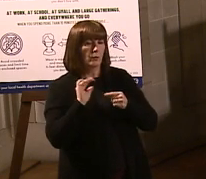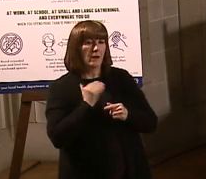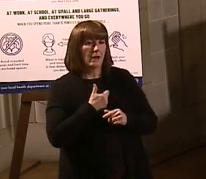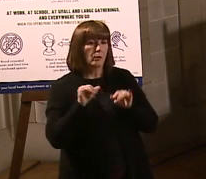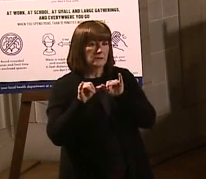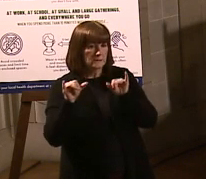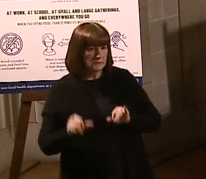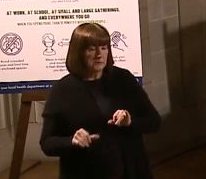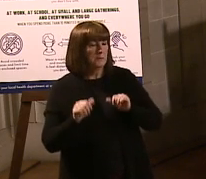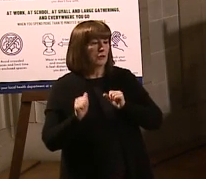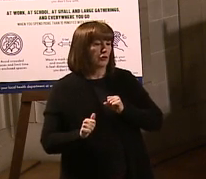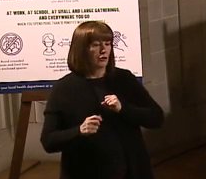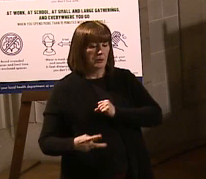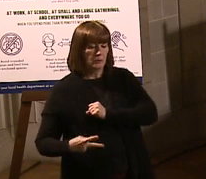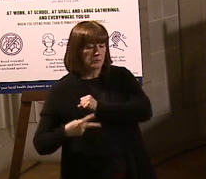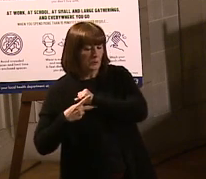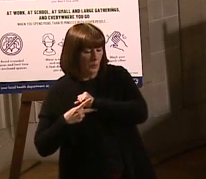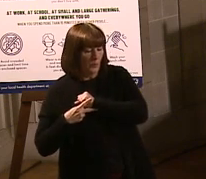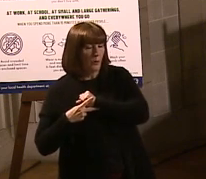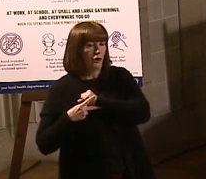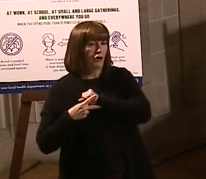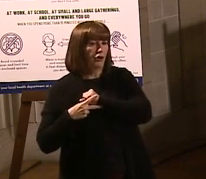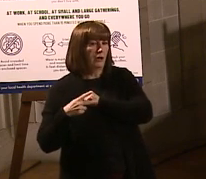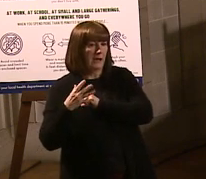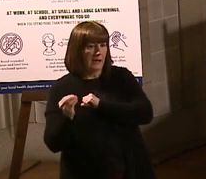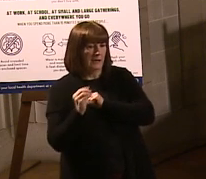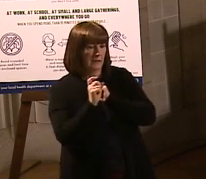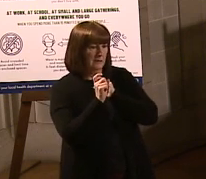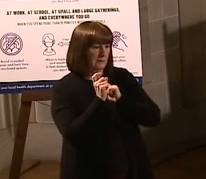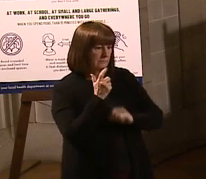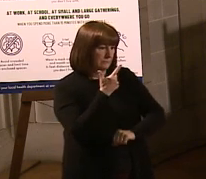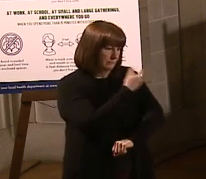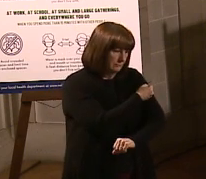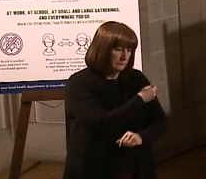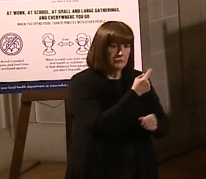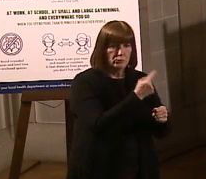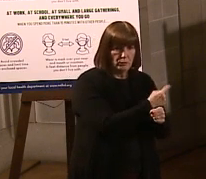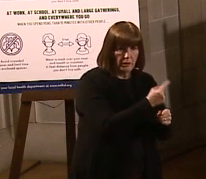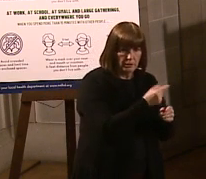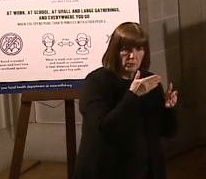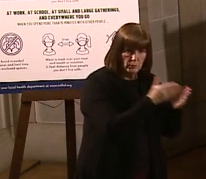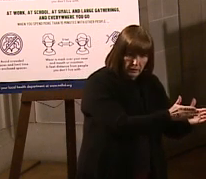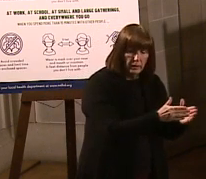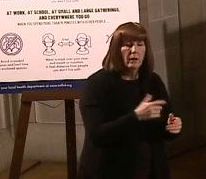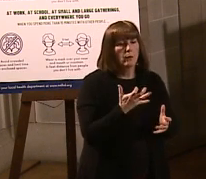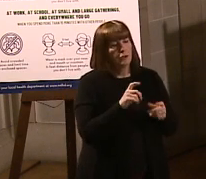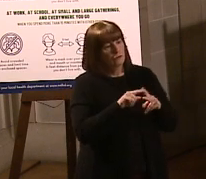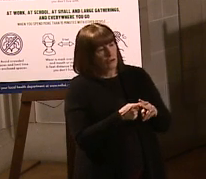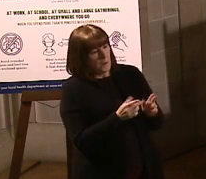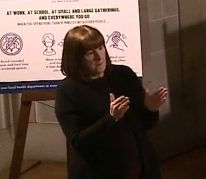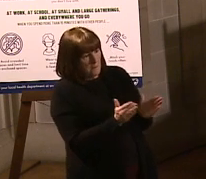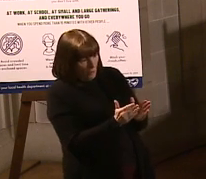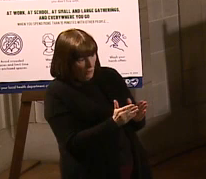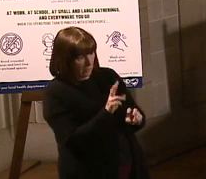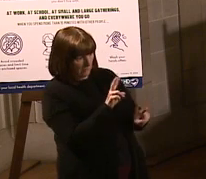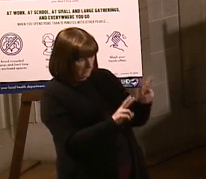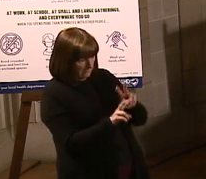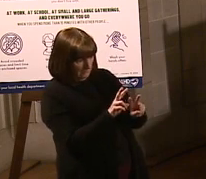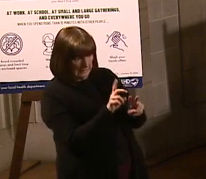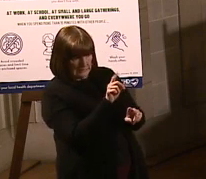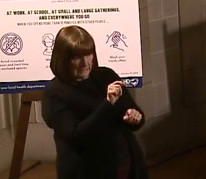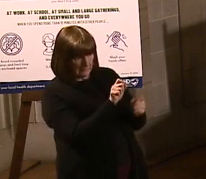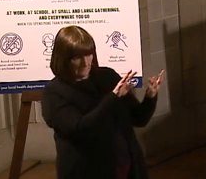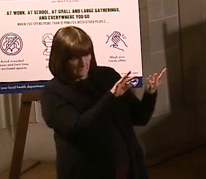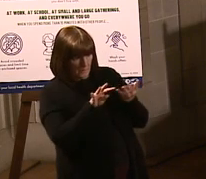able to store and administer correctly. And we wanted to start it smaller so we knew we can make sure that all the data is flowing